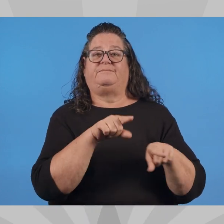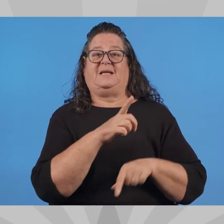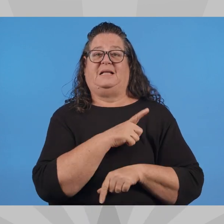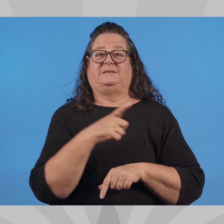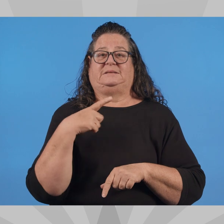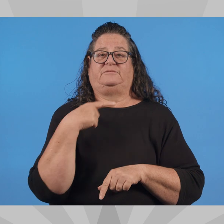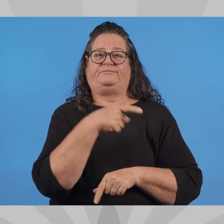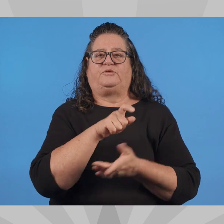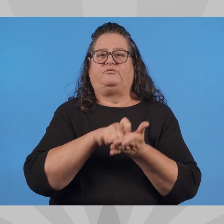-commerce.